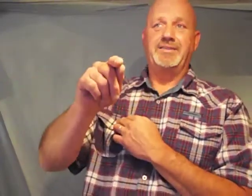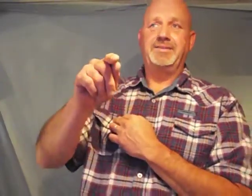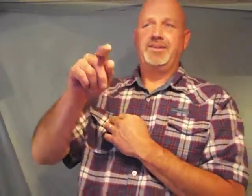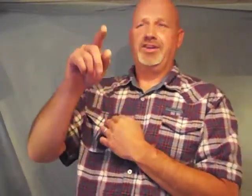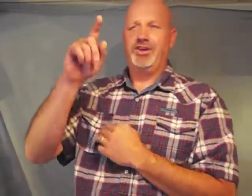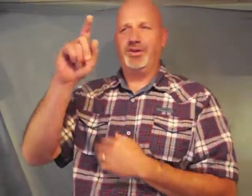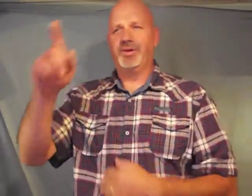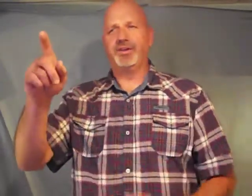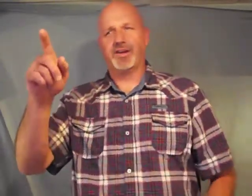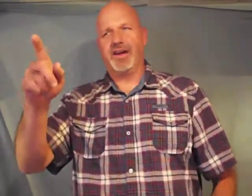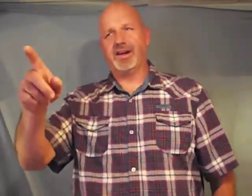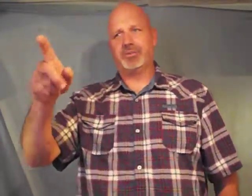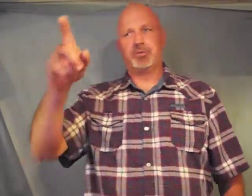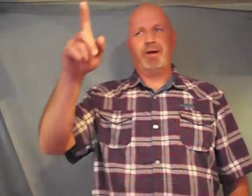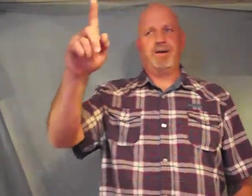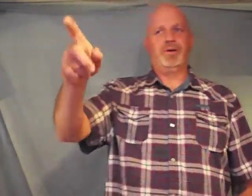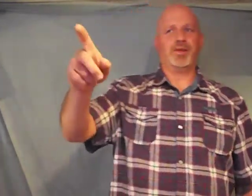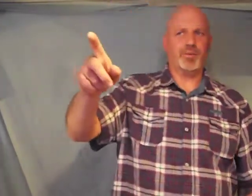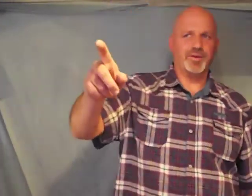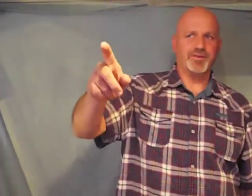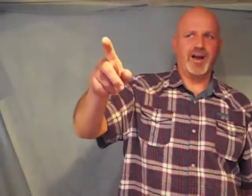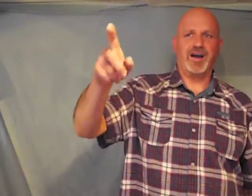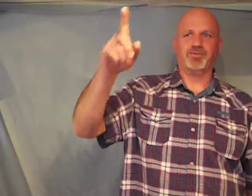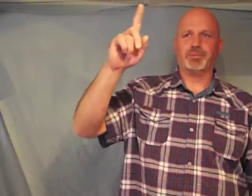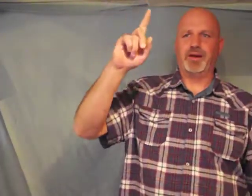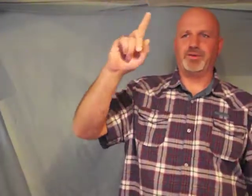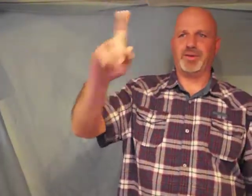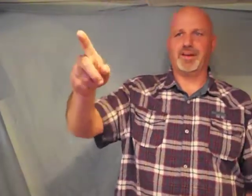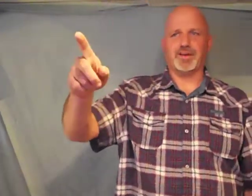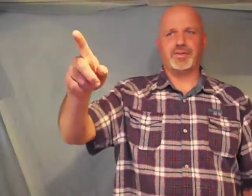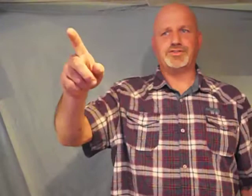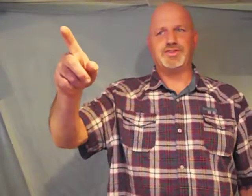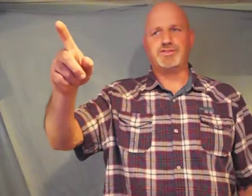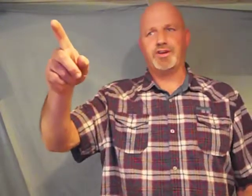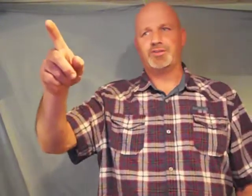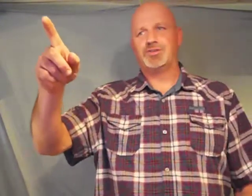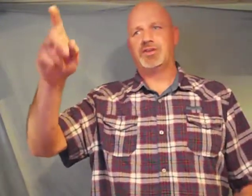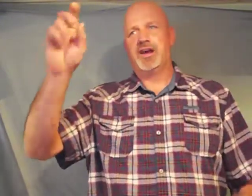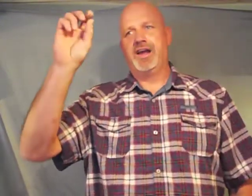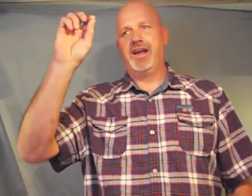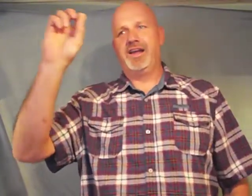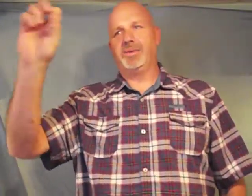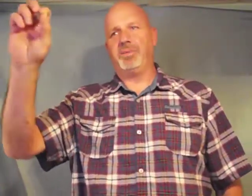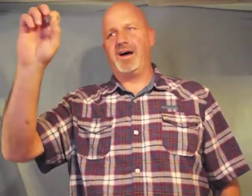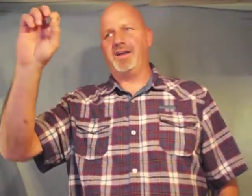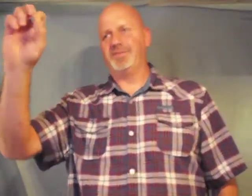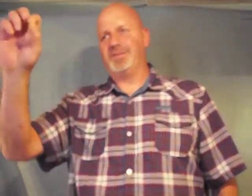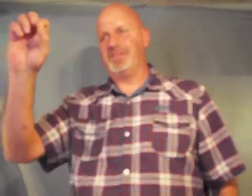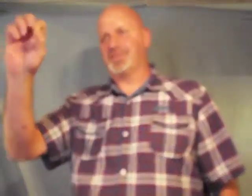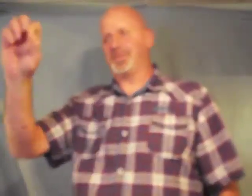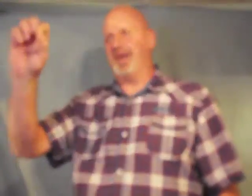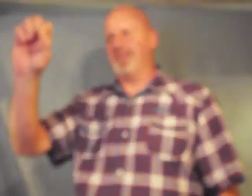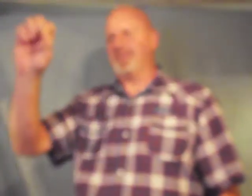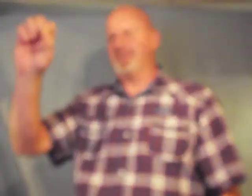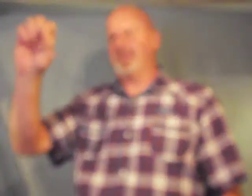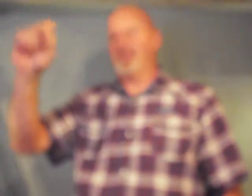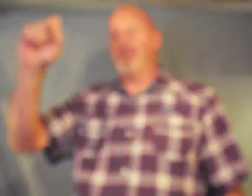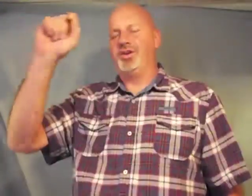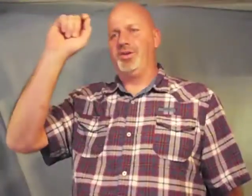you and your kingdom are bound by the word of God from hindering the Christian church in the body of Jesus Christ you